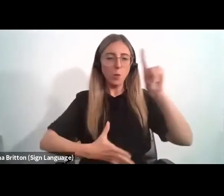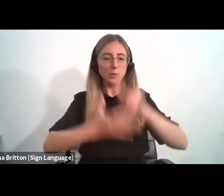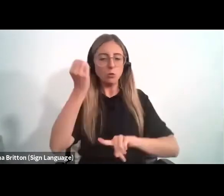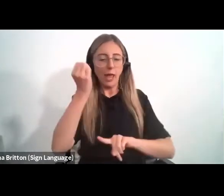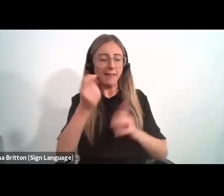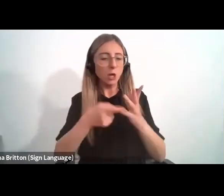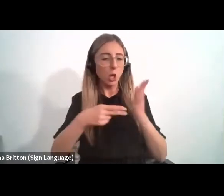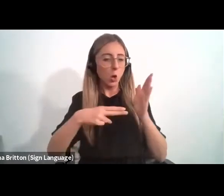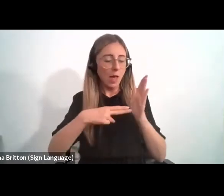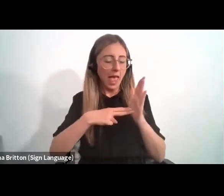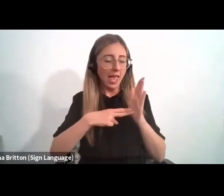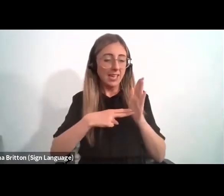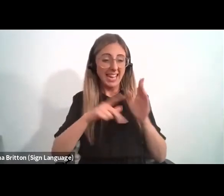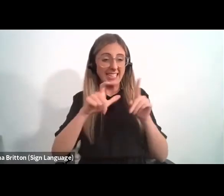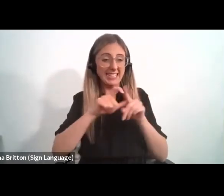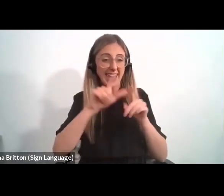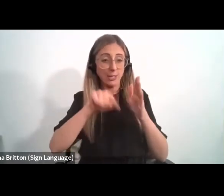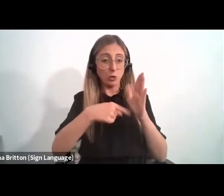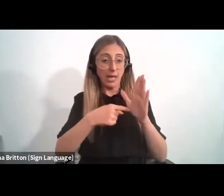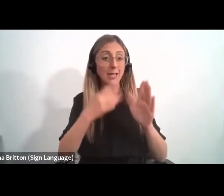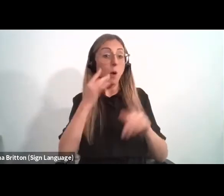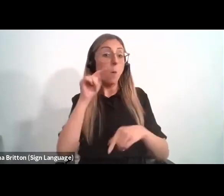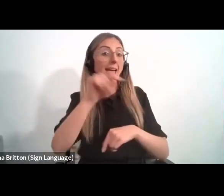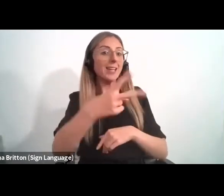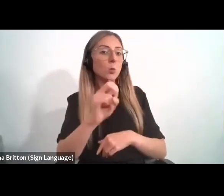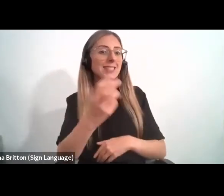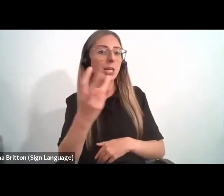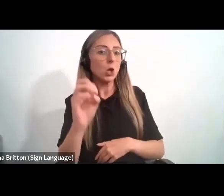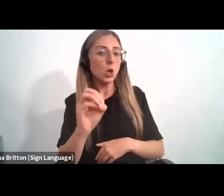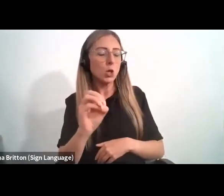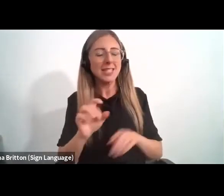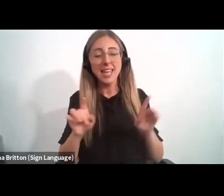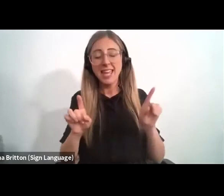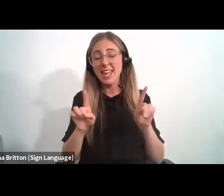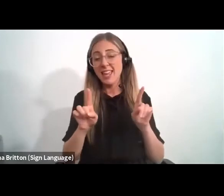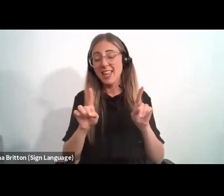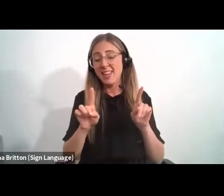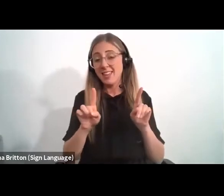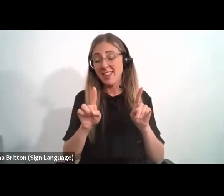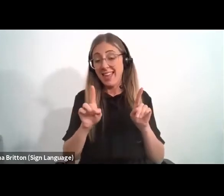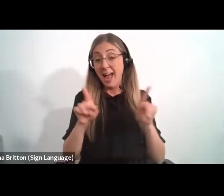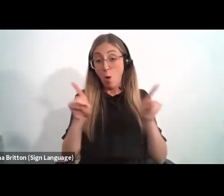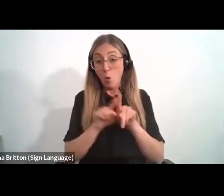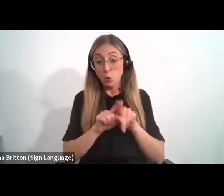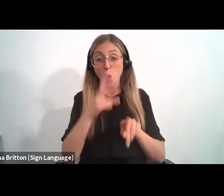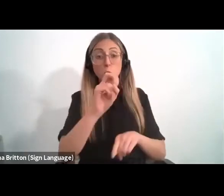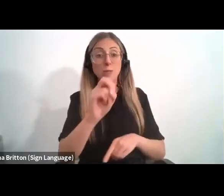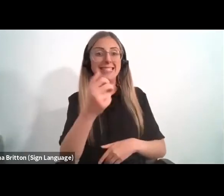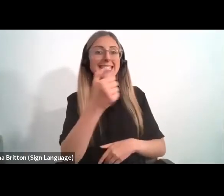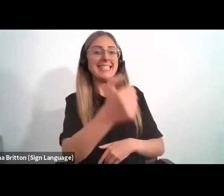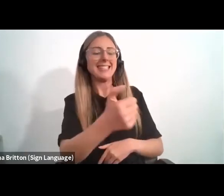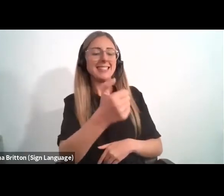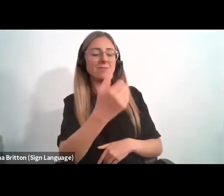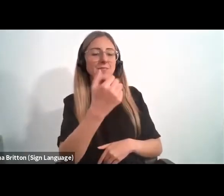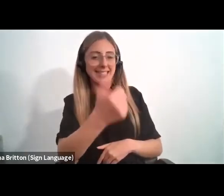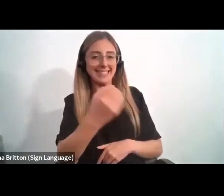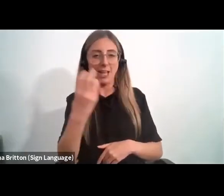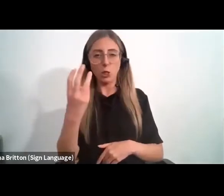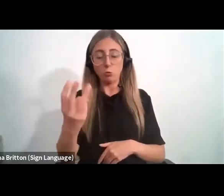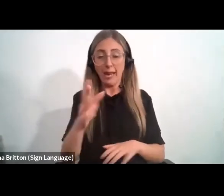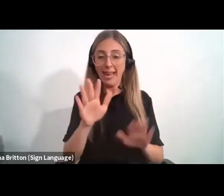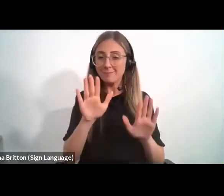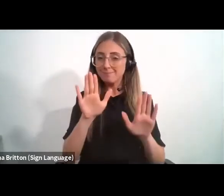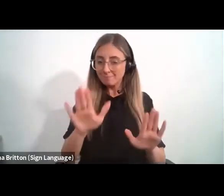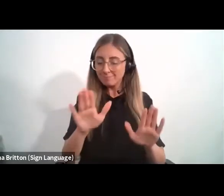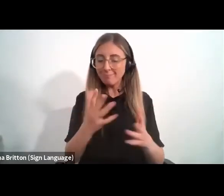SDGs by 2030 and the Africa Union Commission's agenda 2063. Fortunately, there are